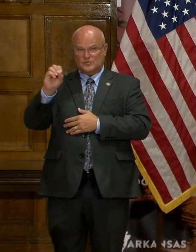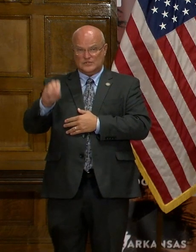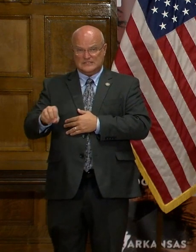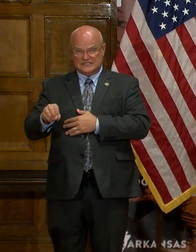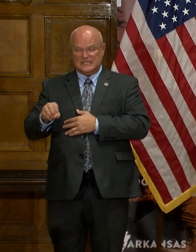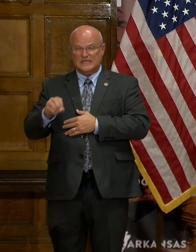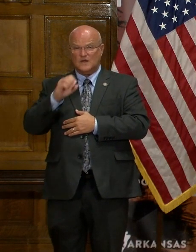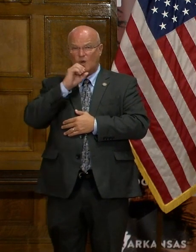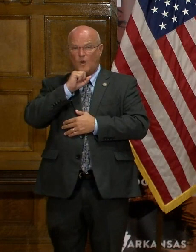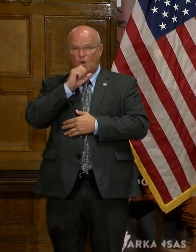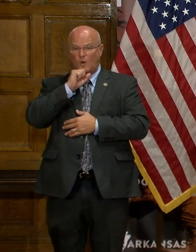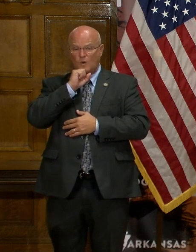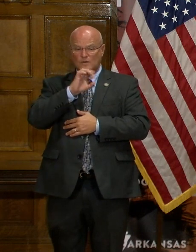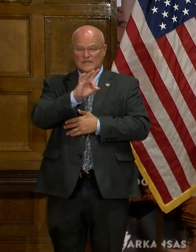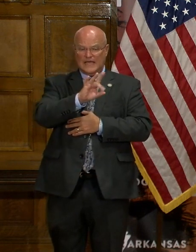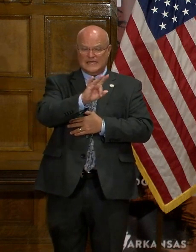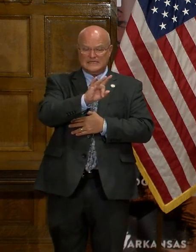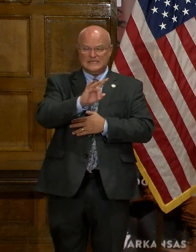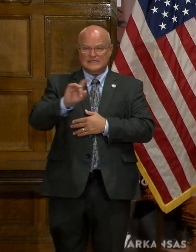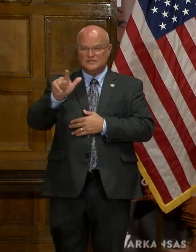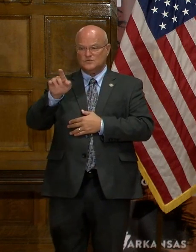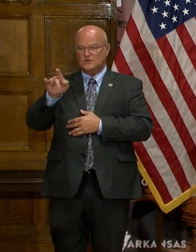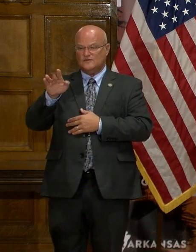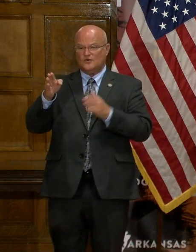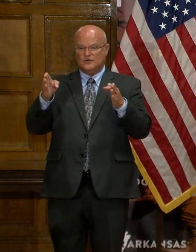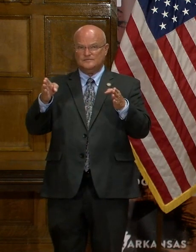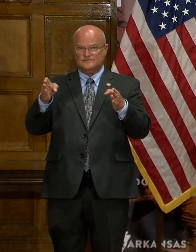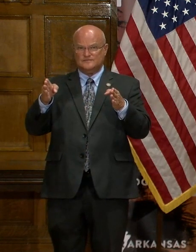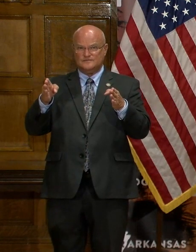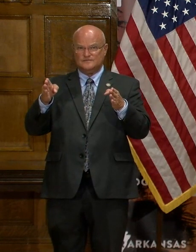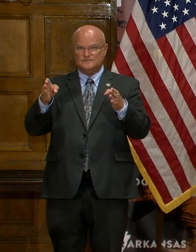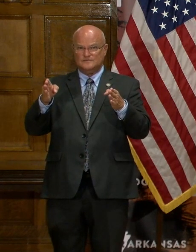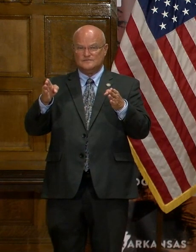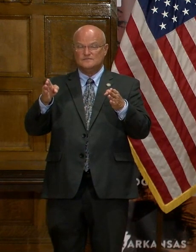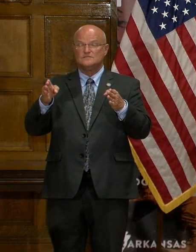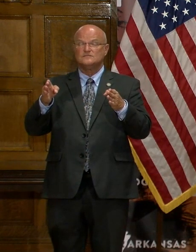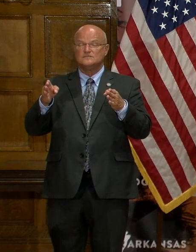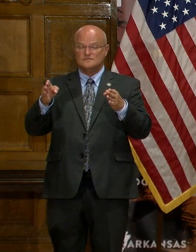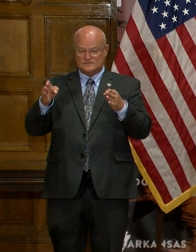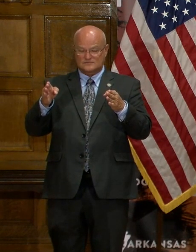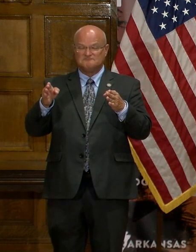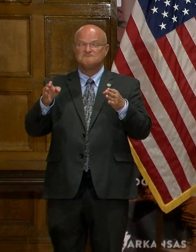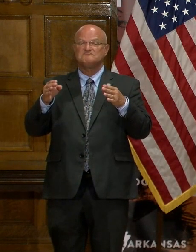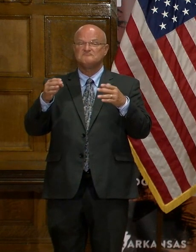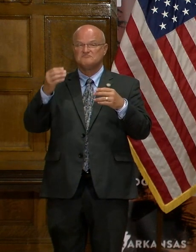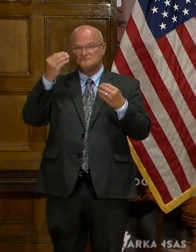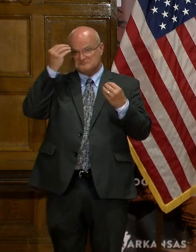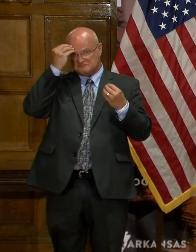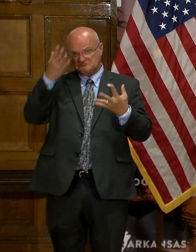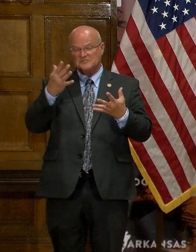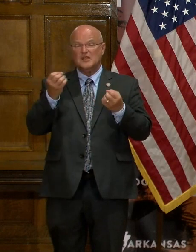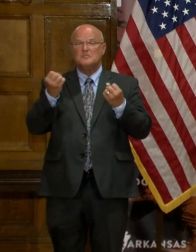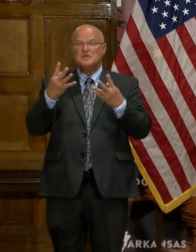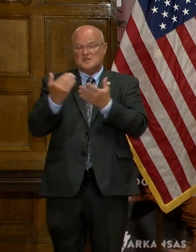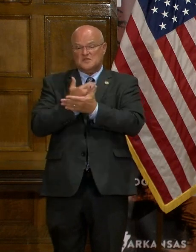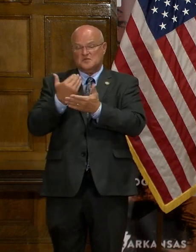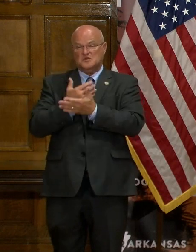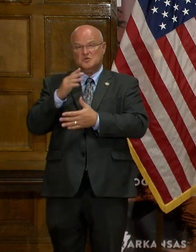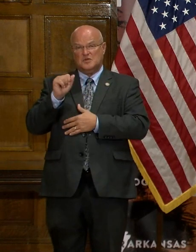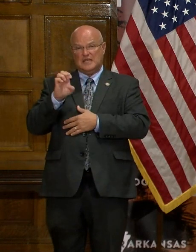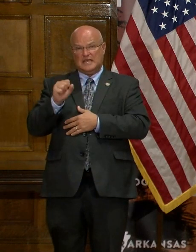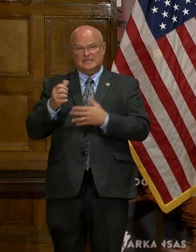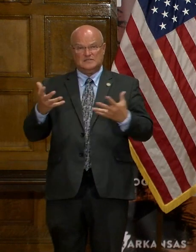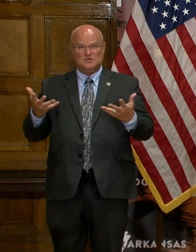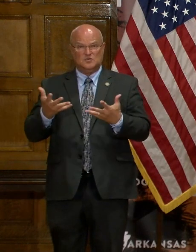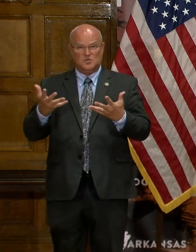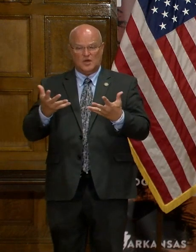between the ages of 18 and 24. And so I think it can safely be surmised that many of those new cases are